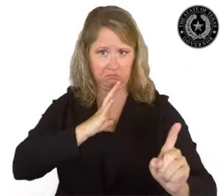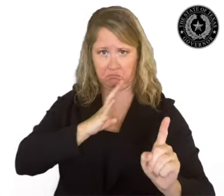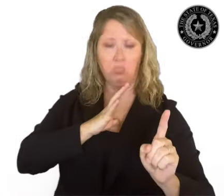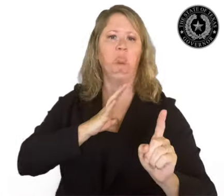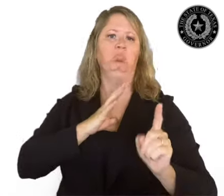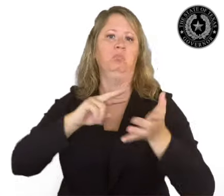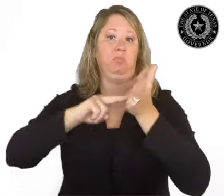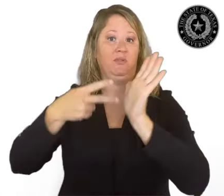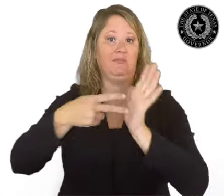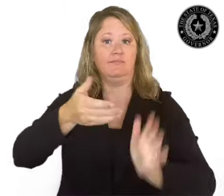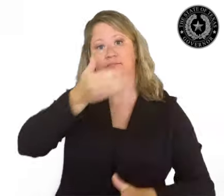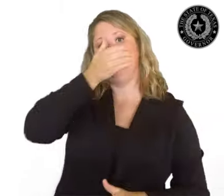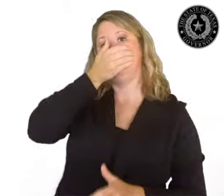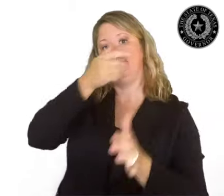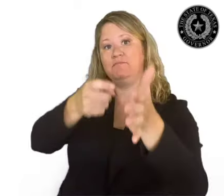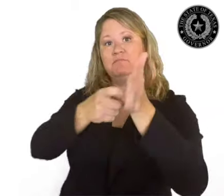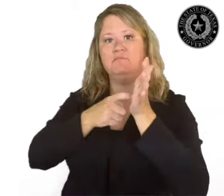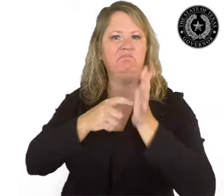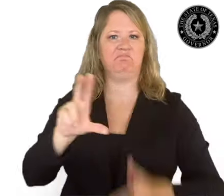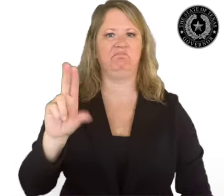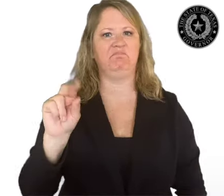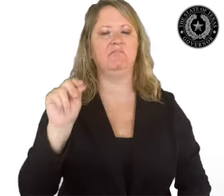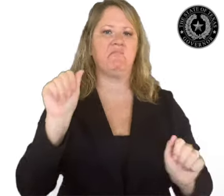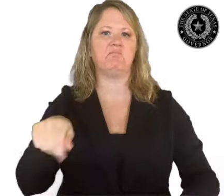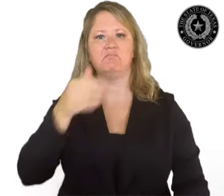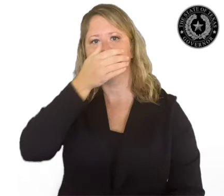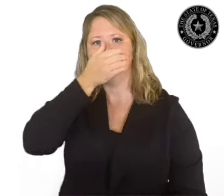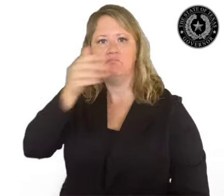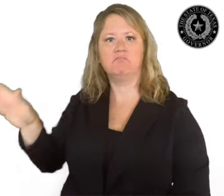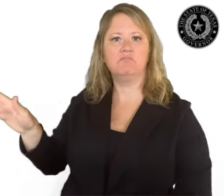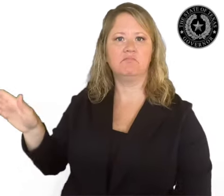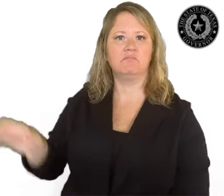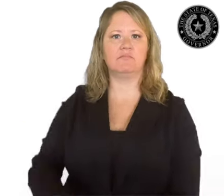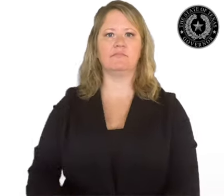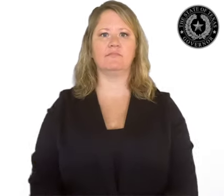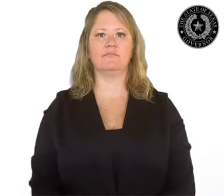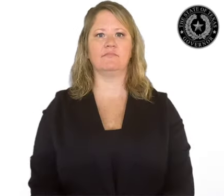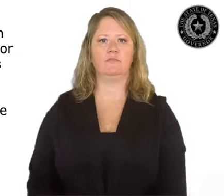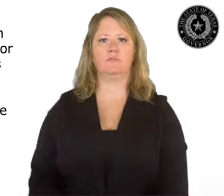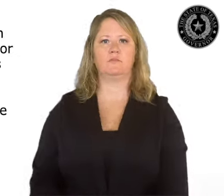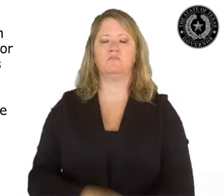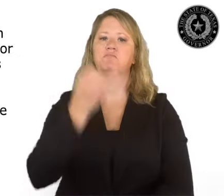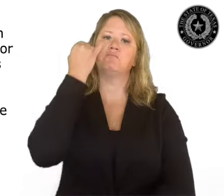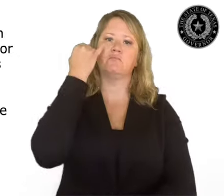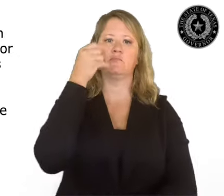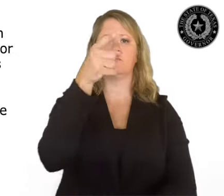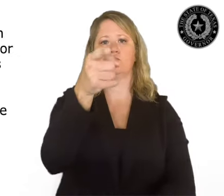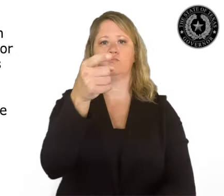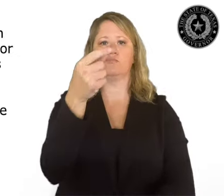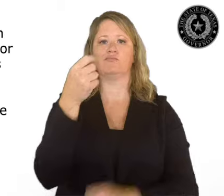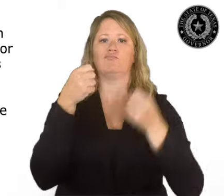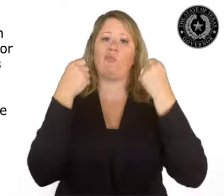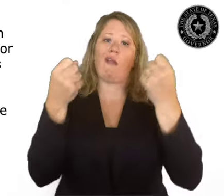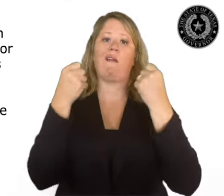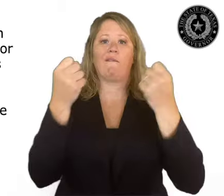maintaining a safe distance from other people not in the same household Any person while the person is